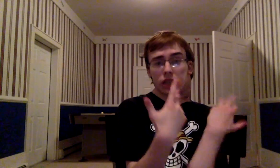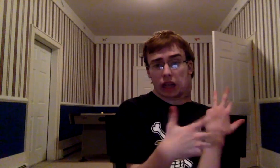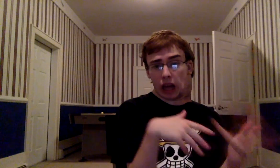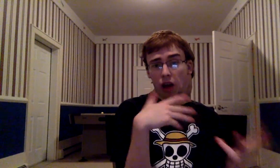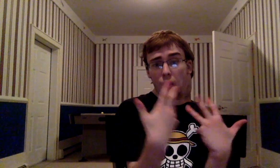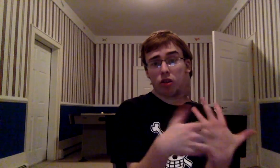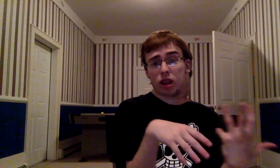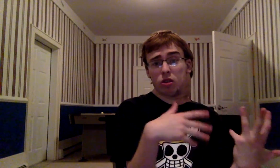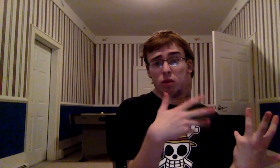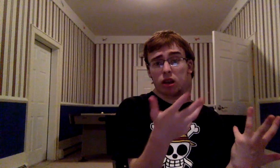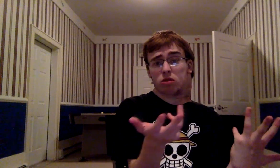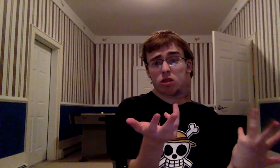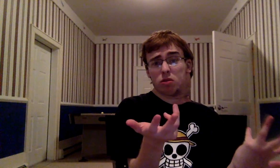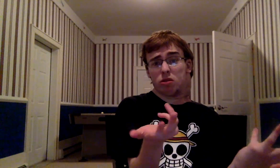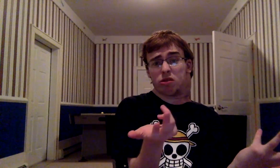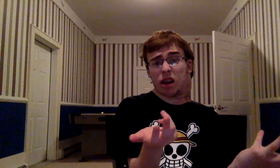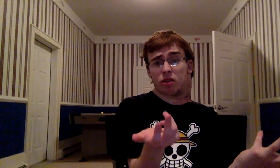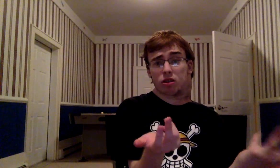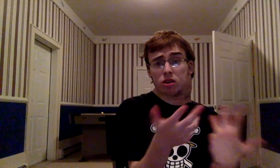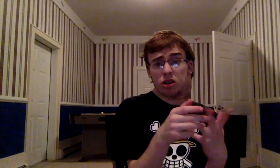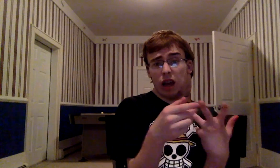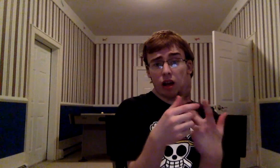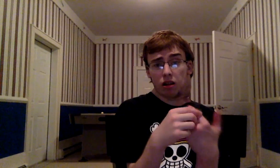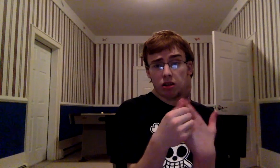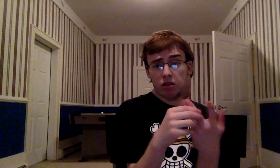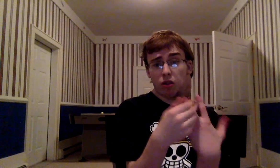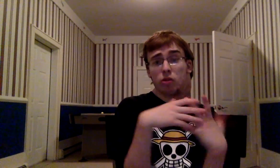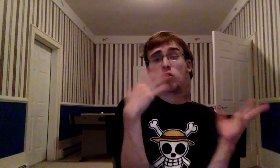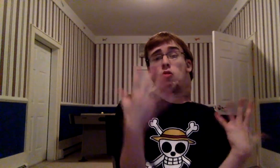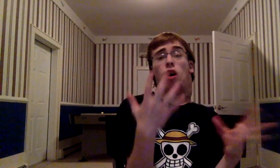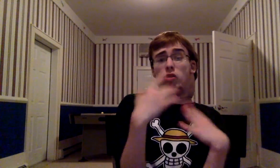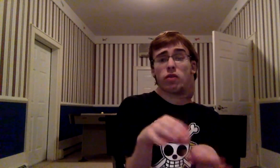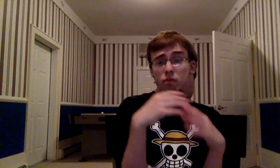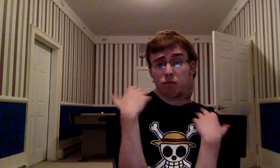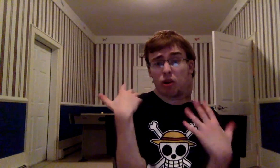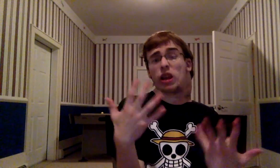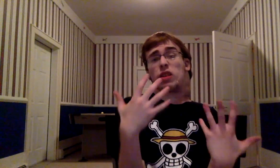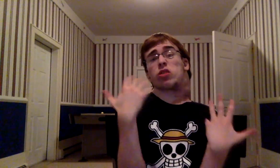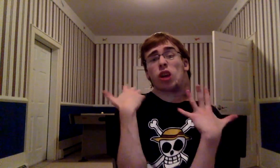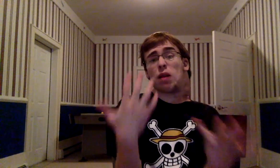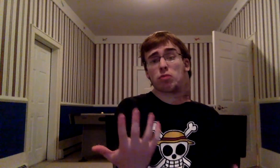Yeah, that's over like, that's over 200 chapters Yeah That's over 200 freaking chapters